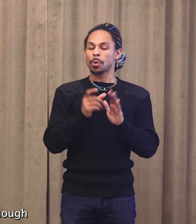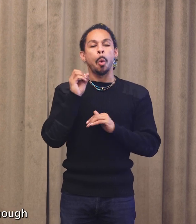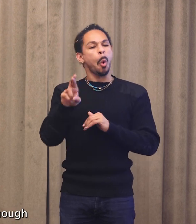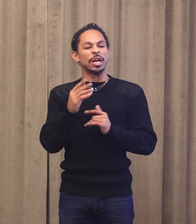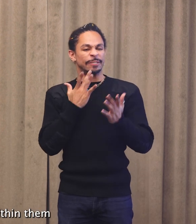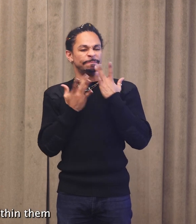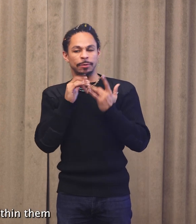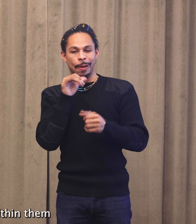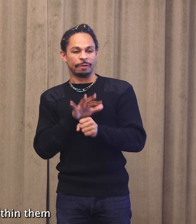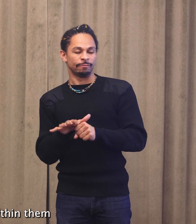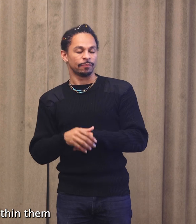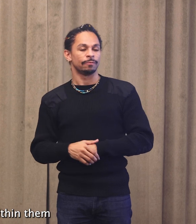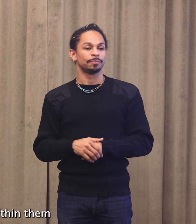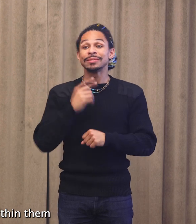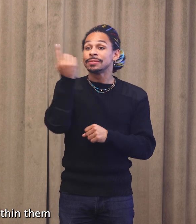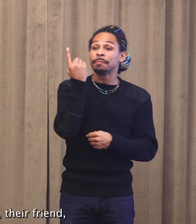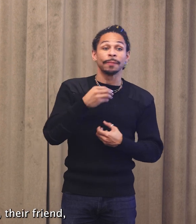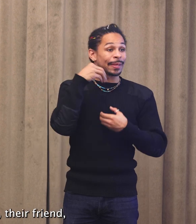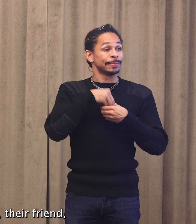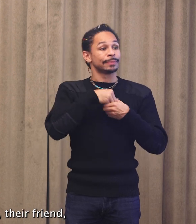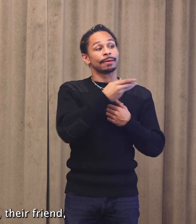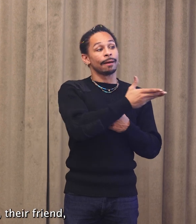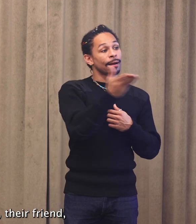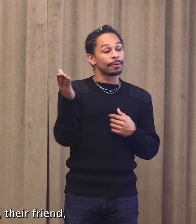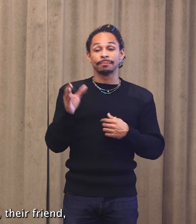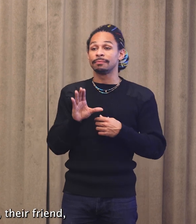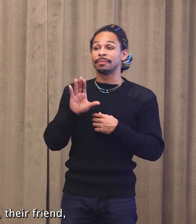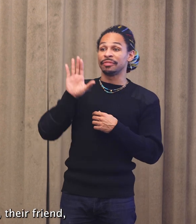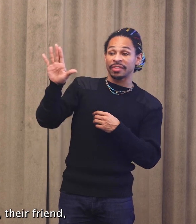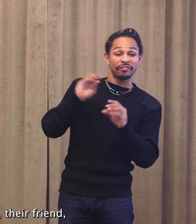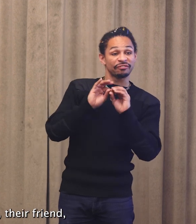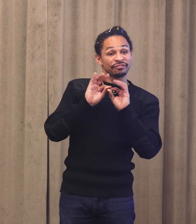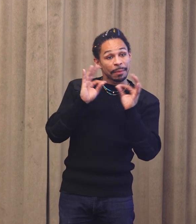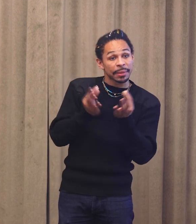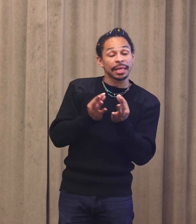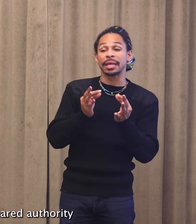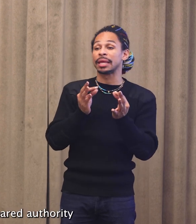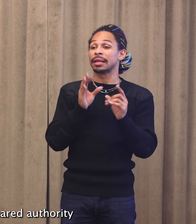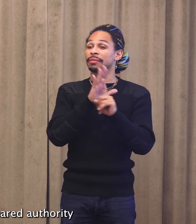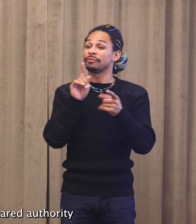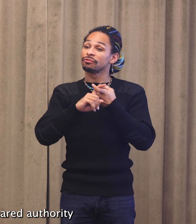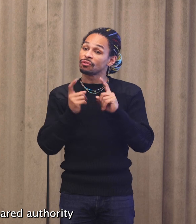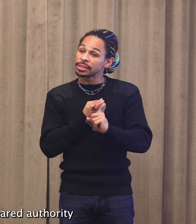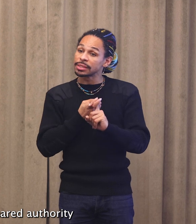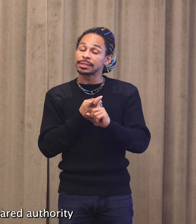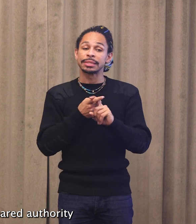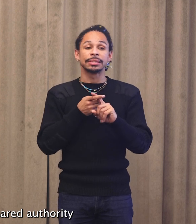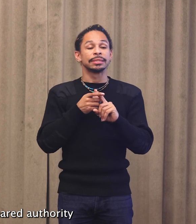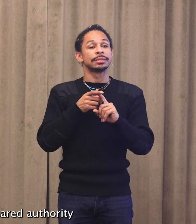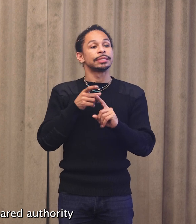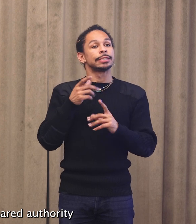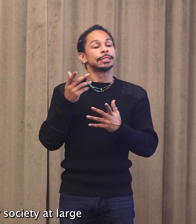something within them that their family, their friends, their trusted or